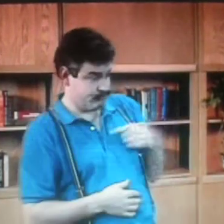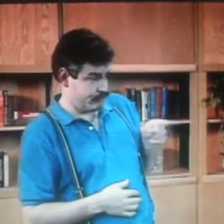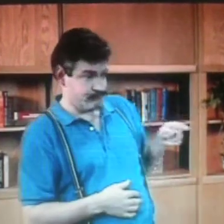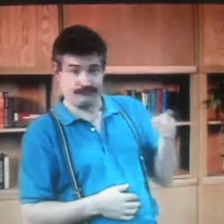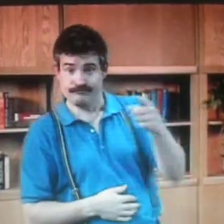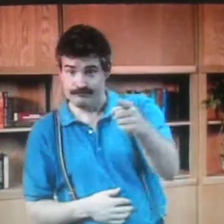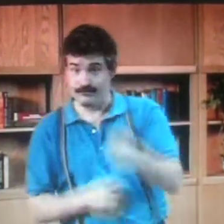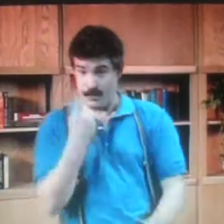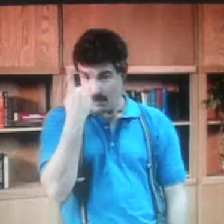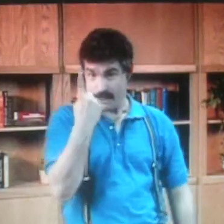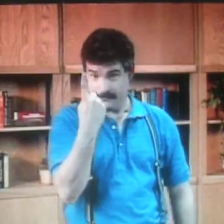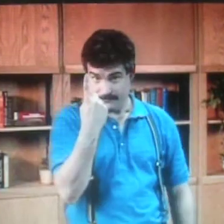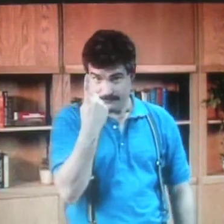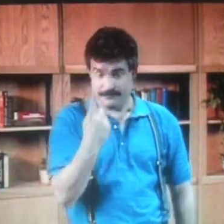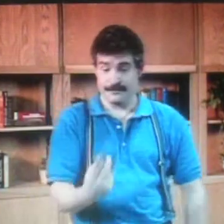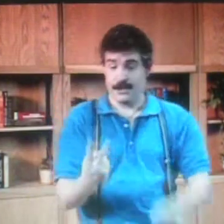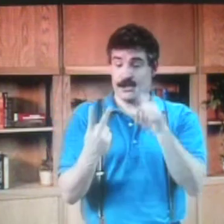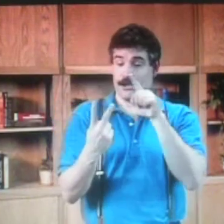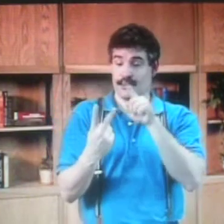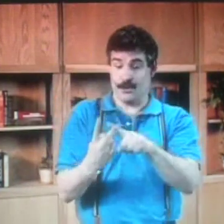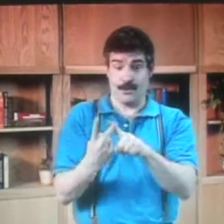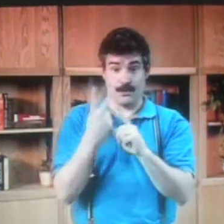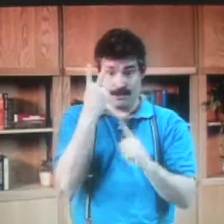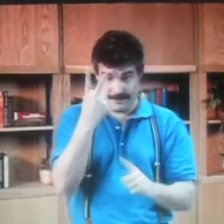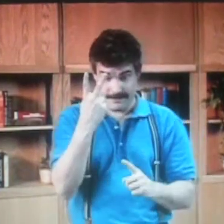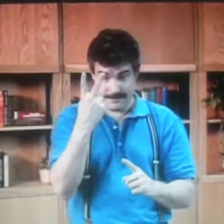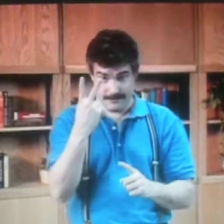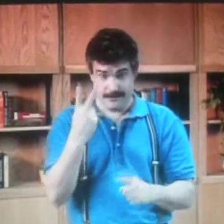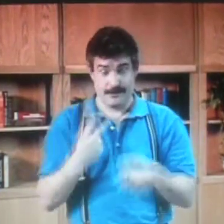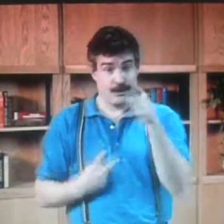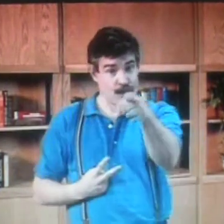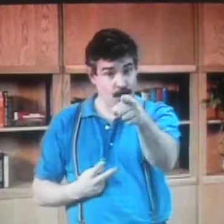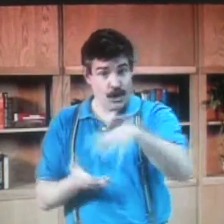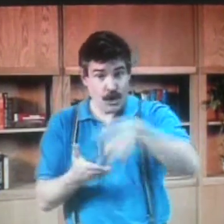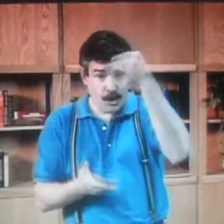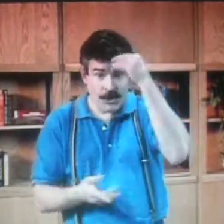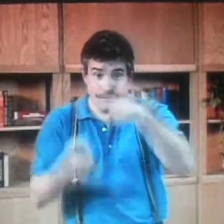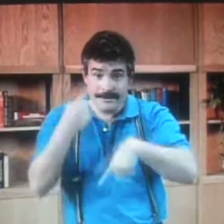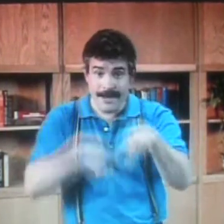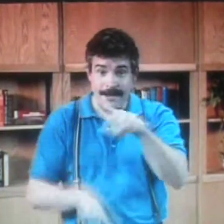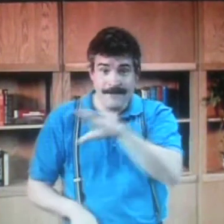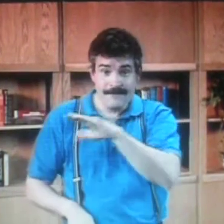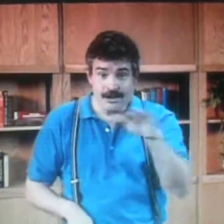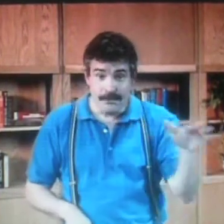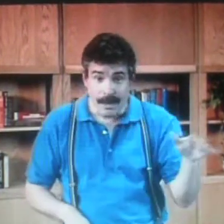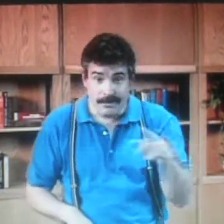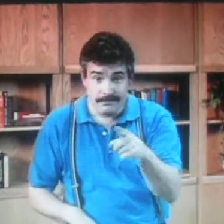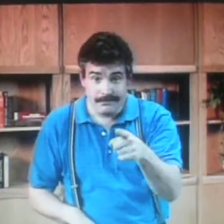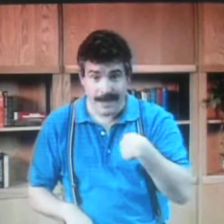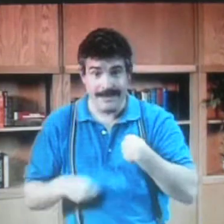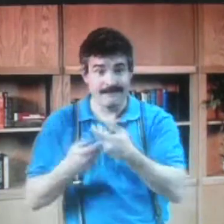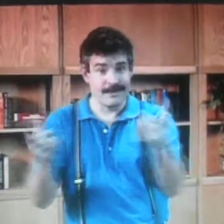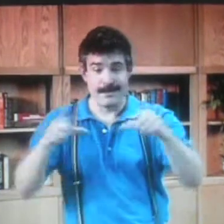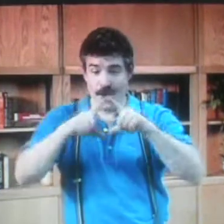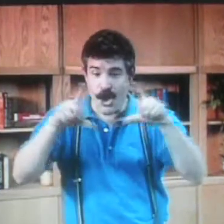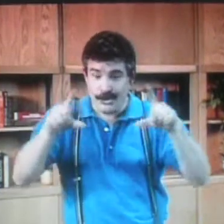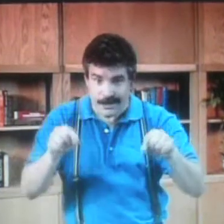with me through the interpreter. And the interpreter through me. The second way, you can sign and